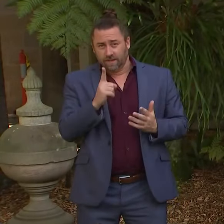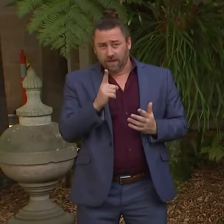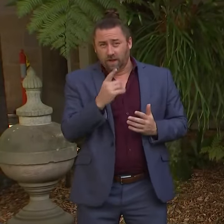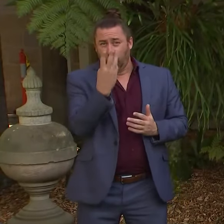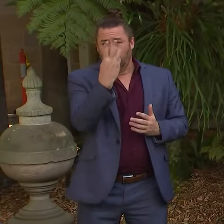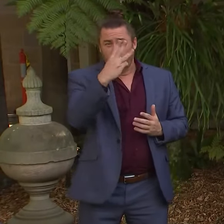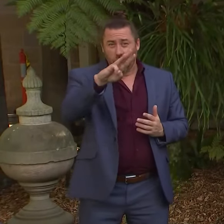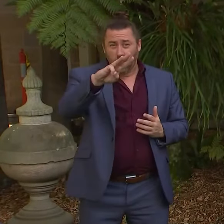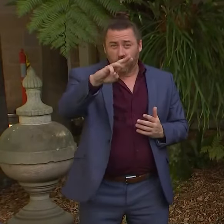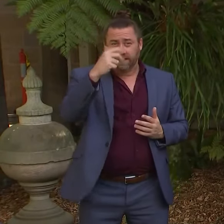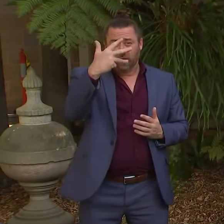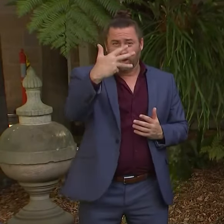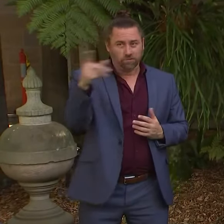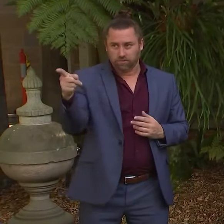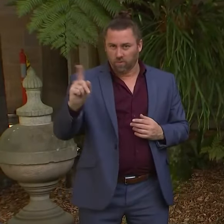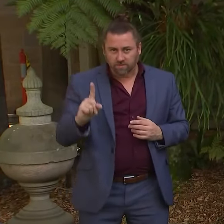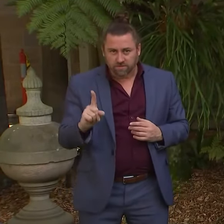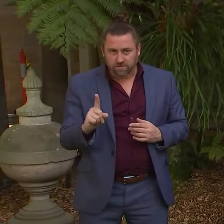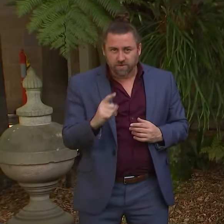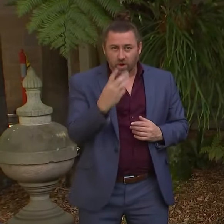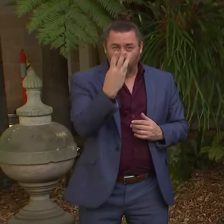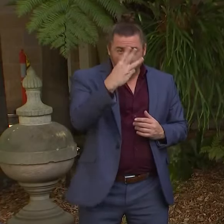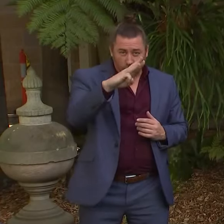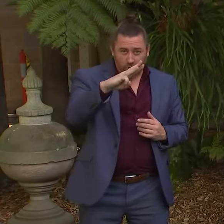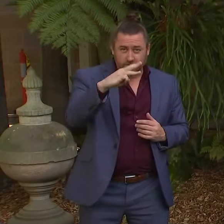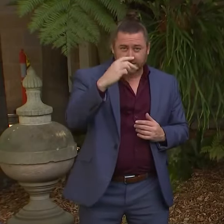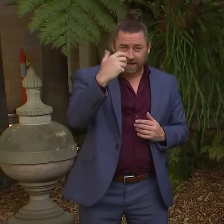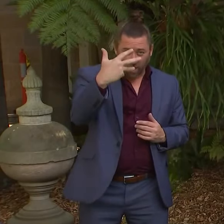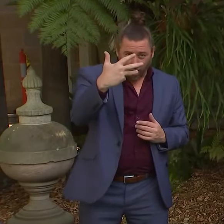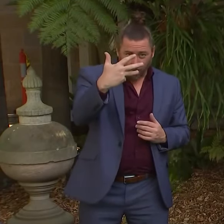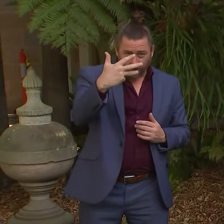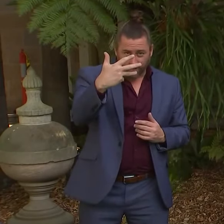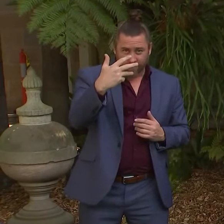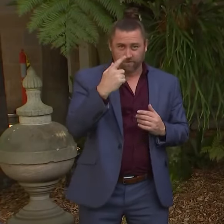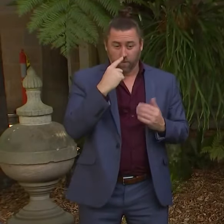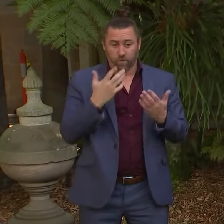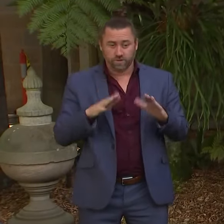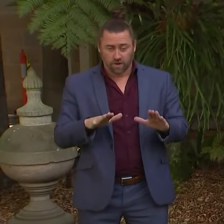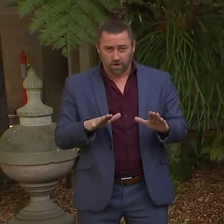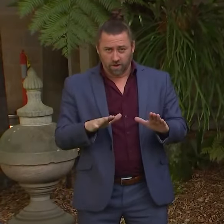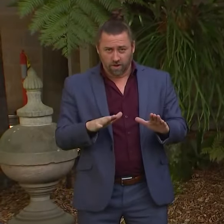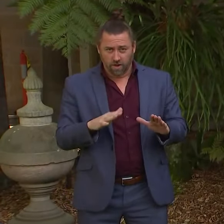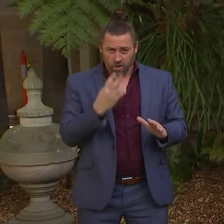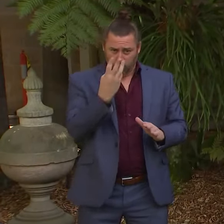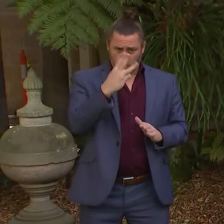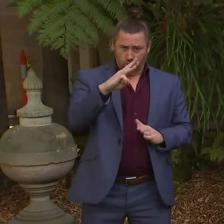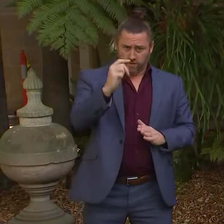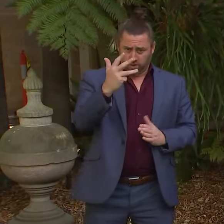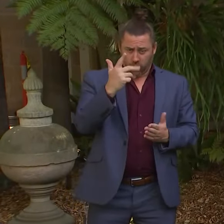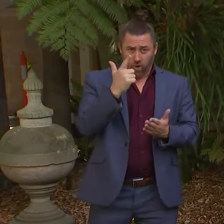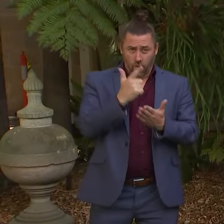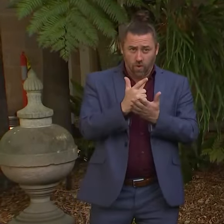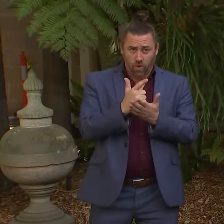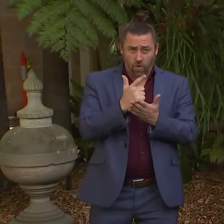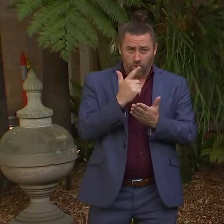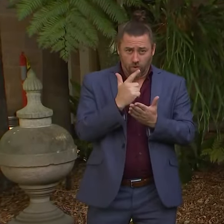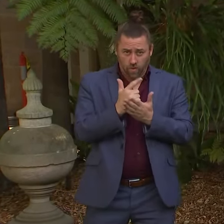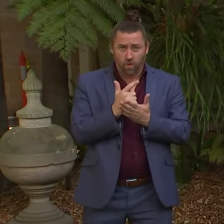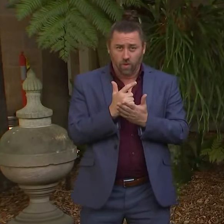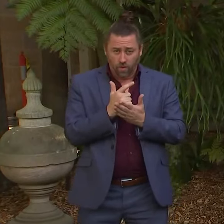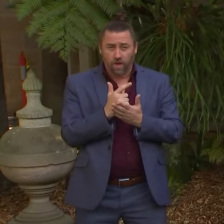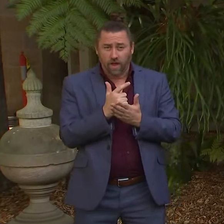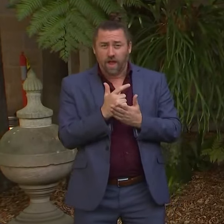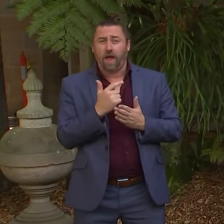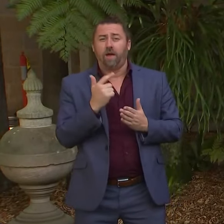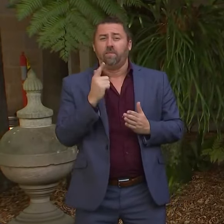39 deaths but I do want to just outline the reason for that. These are deaths that we're reporting